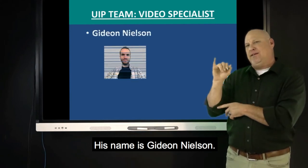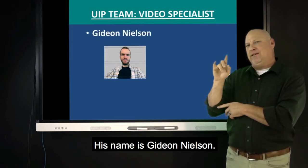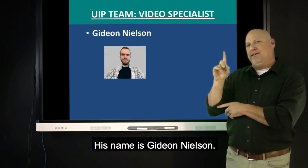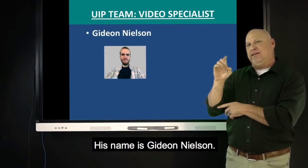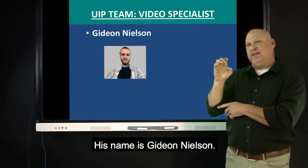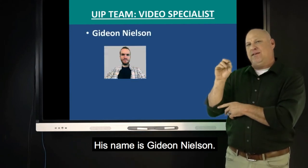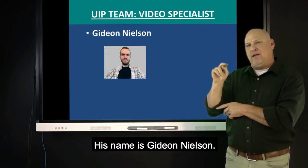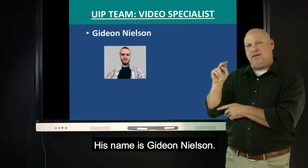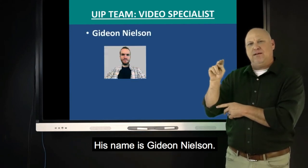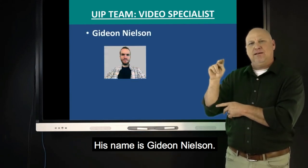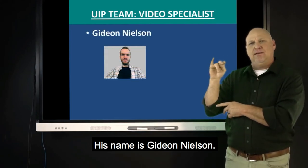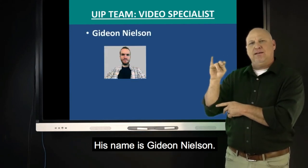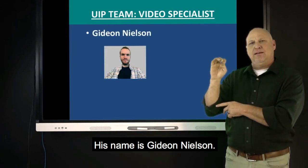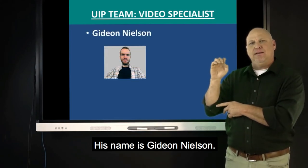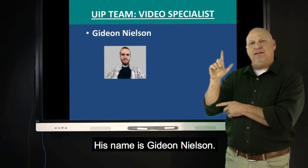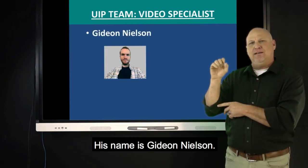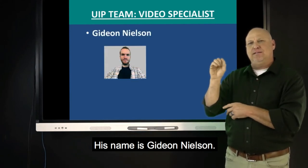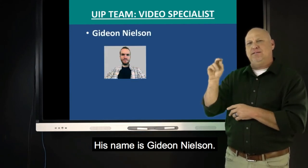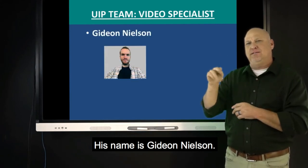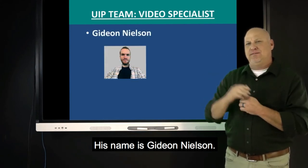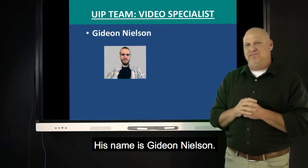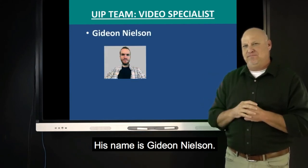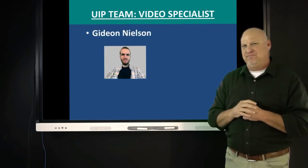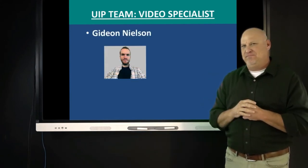his name is Gideon Nielsen,